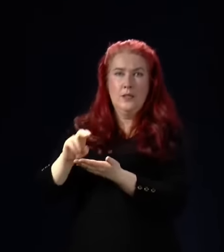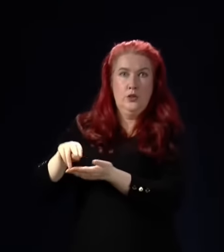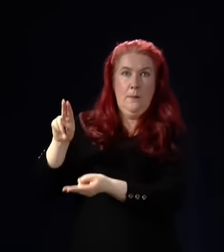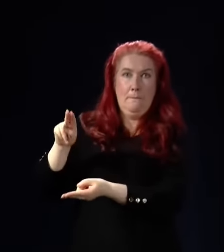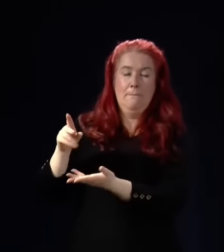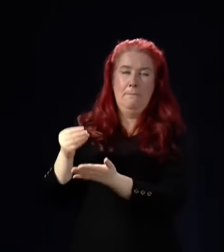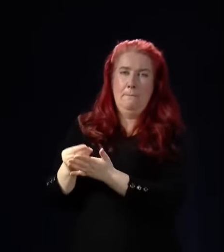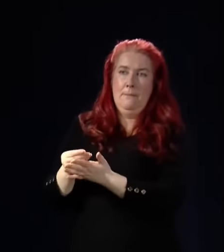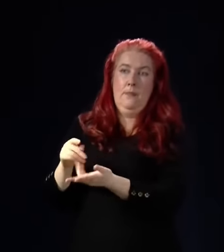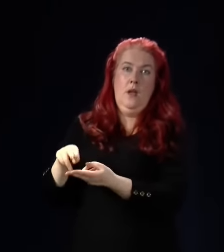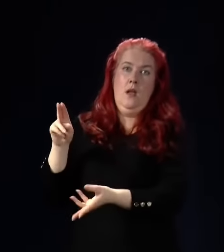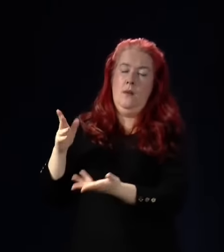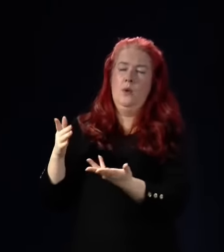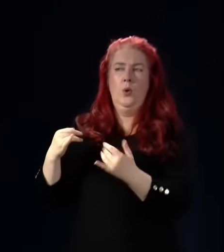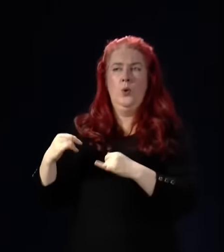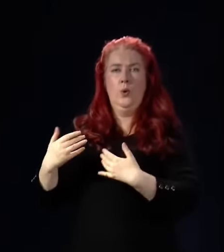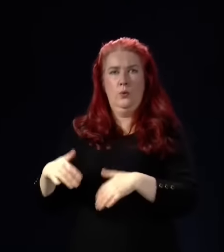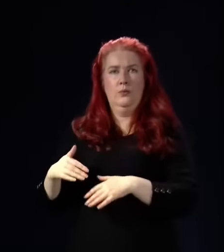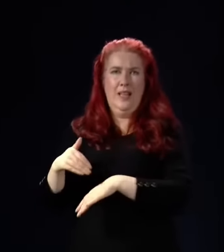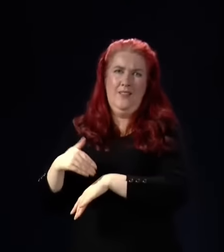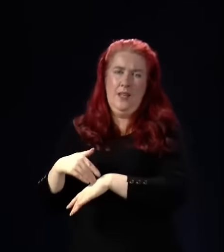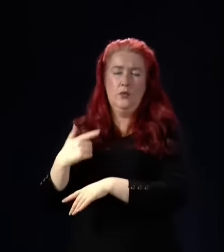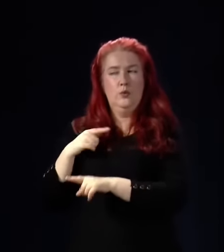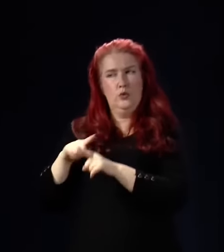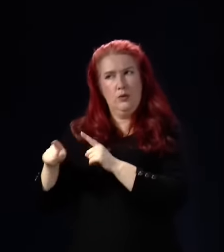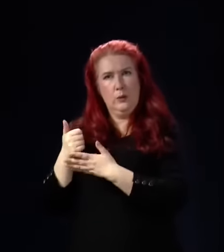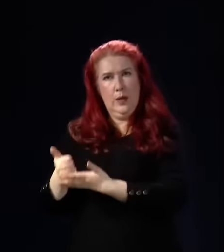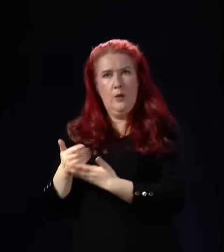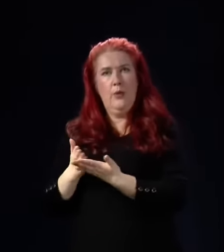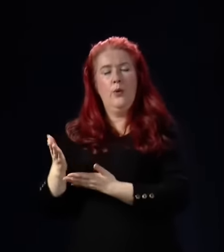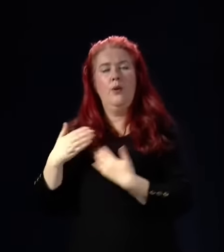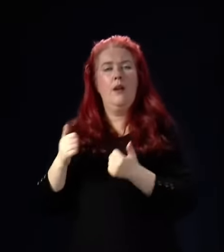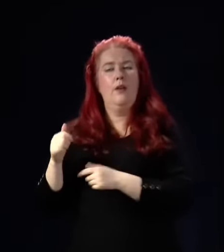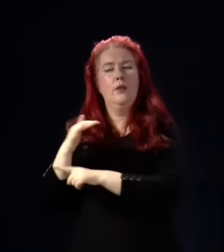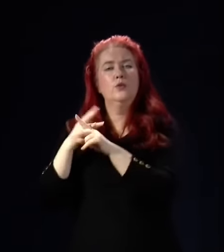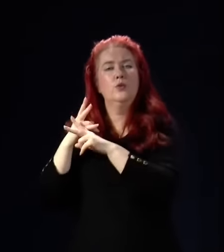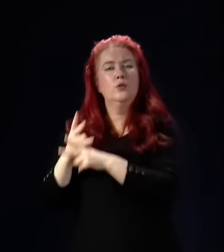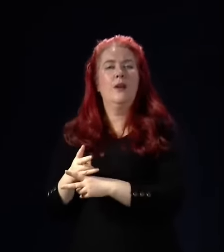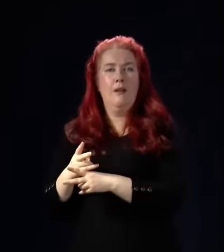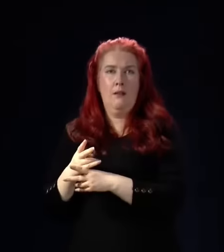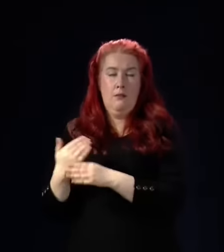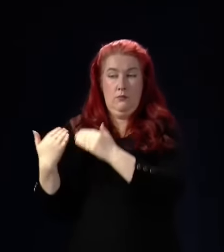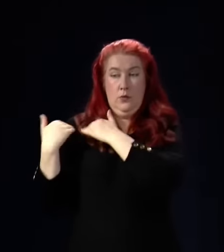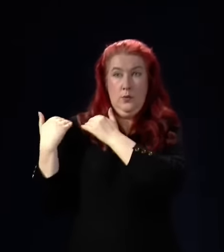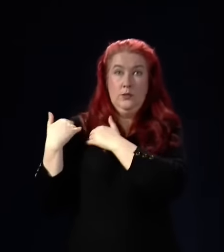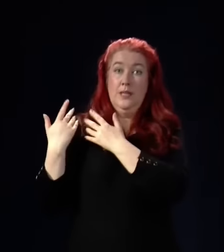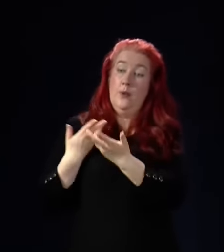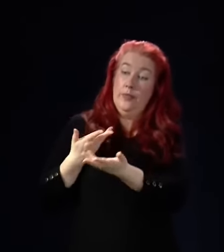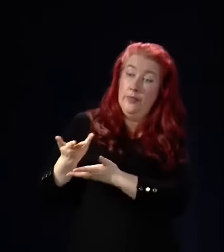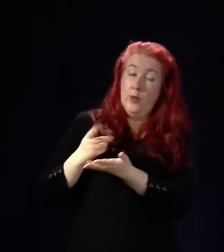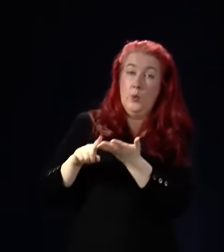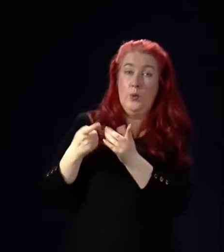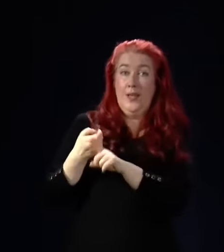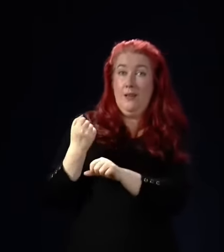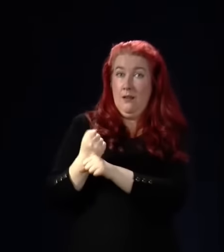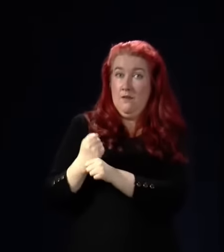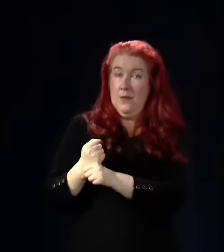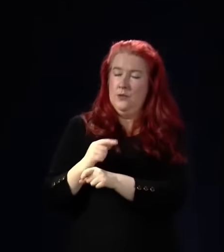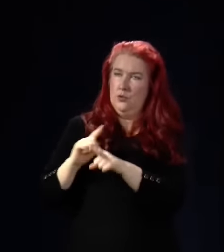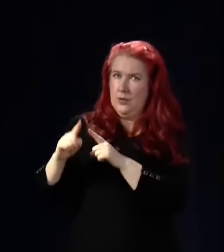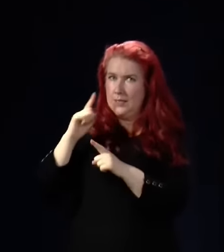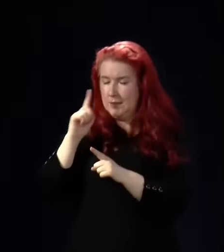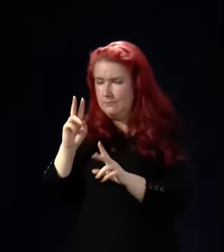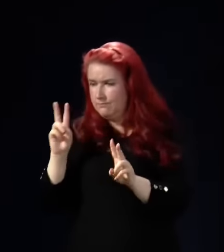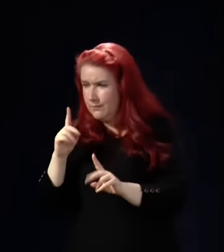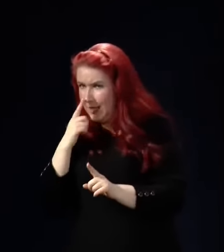Government perspective, from a health and social care portfolio. But clearly, that's where a lot of my conversation with the UK Government centre around is what we can do to